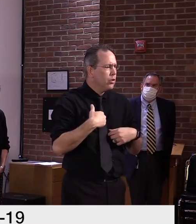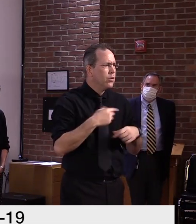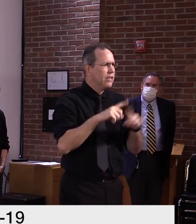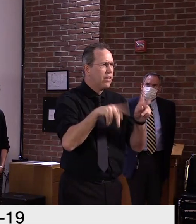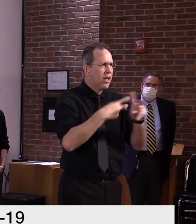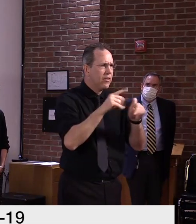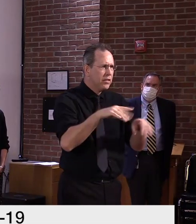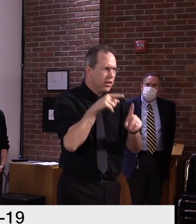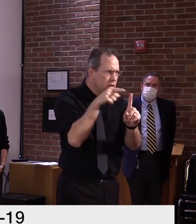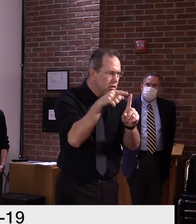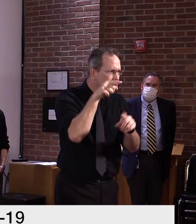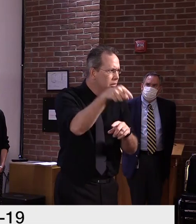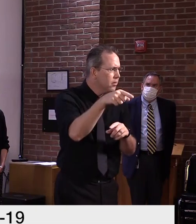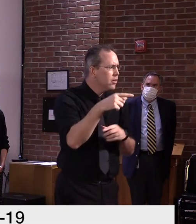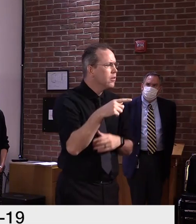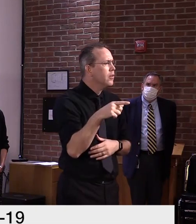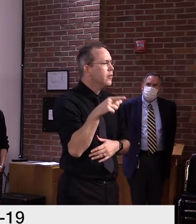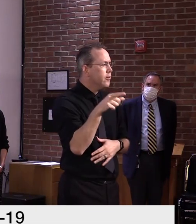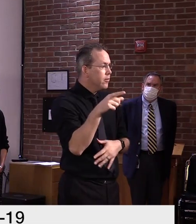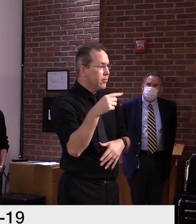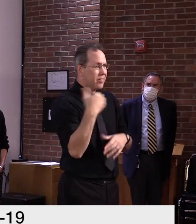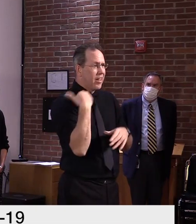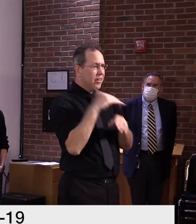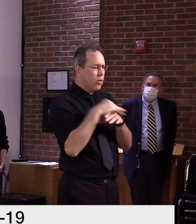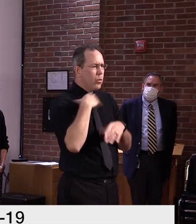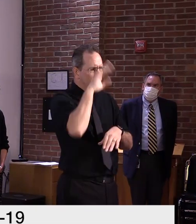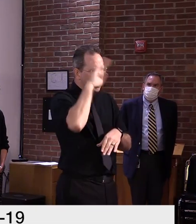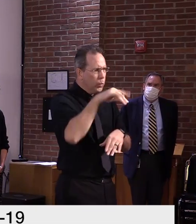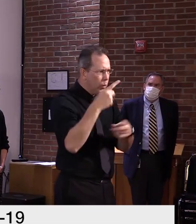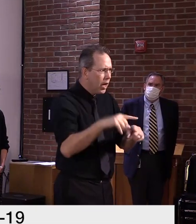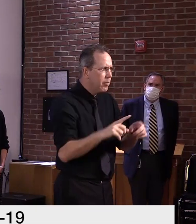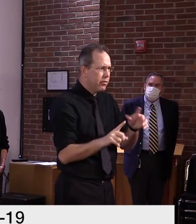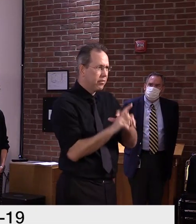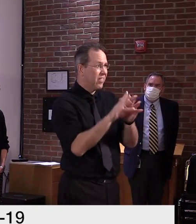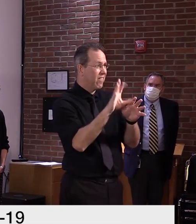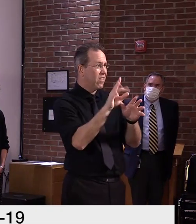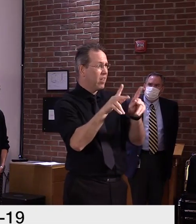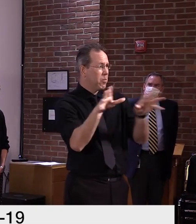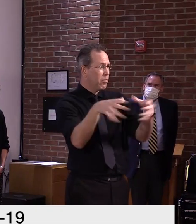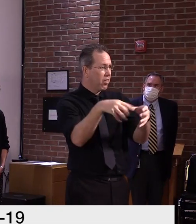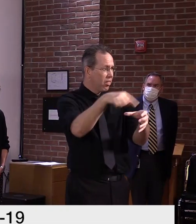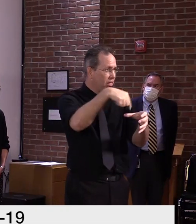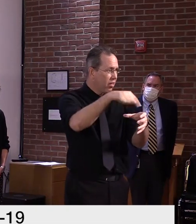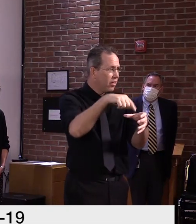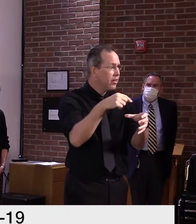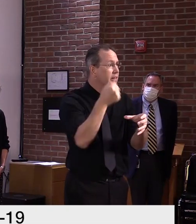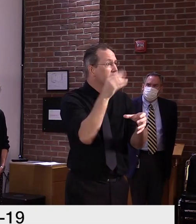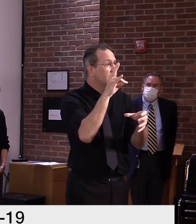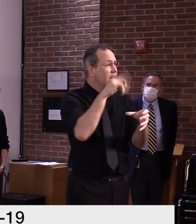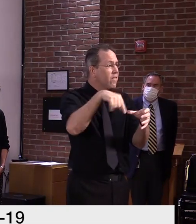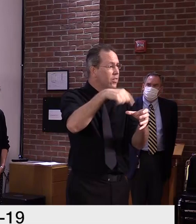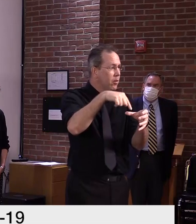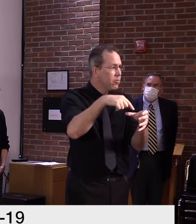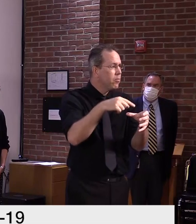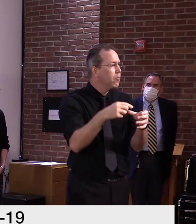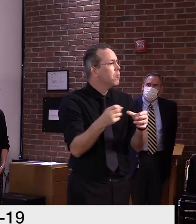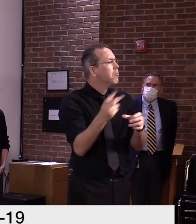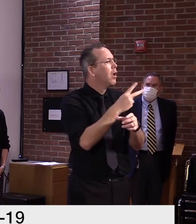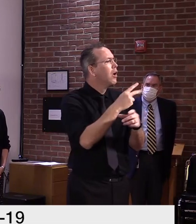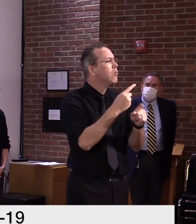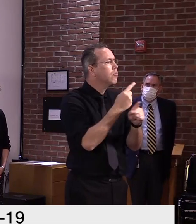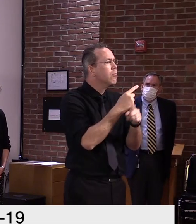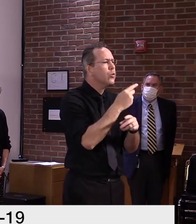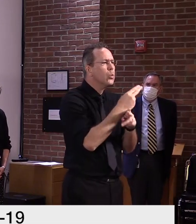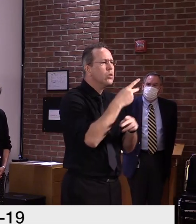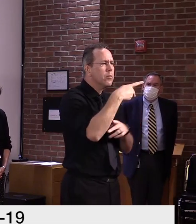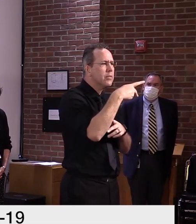we know that 17 of the 59 people have since had a PCR test performed, which